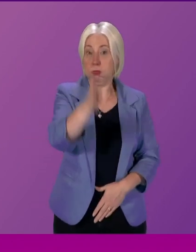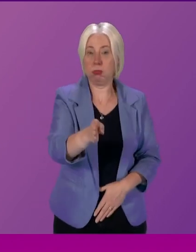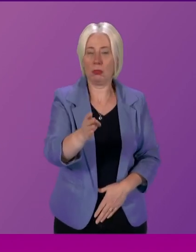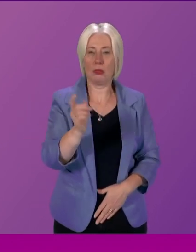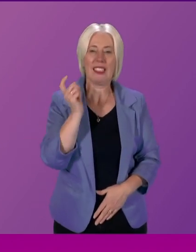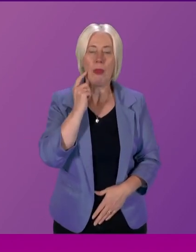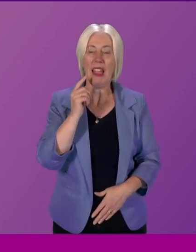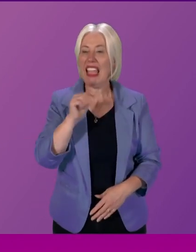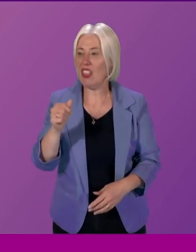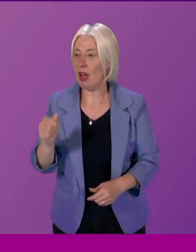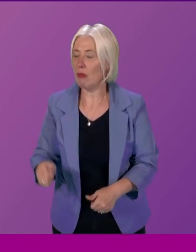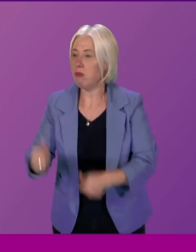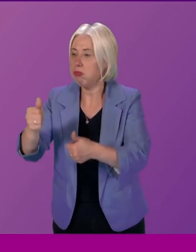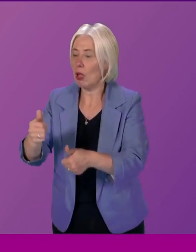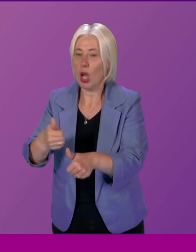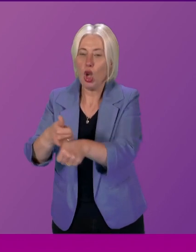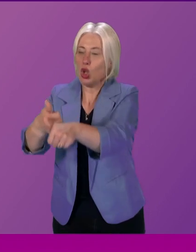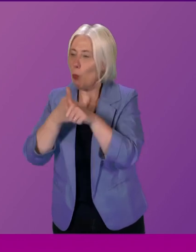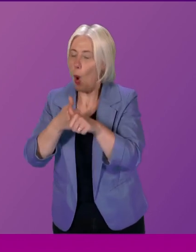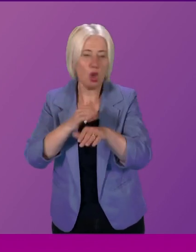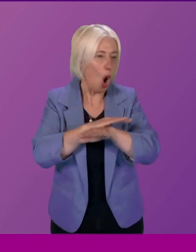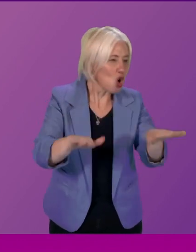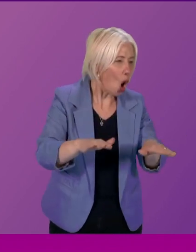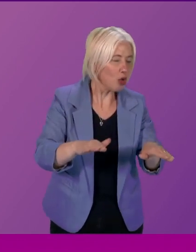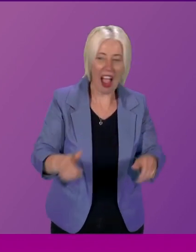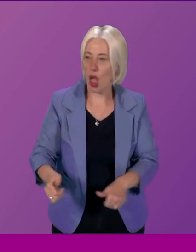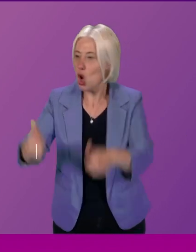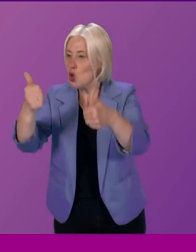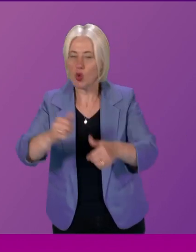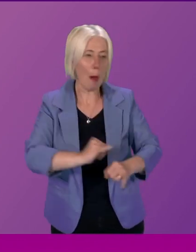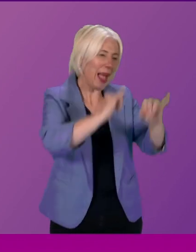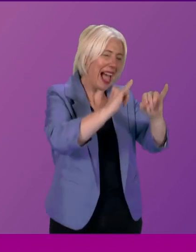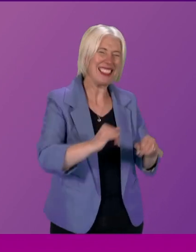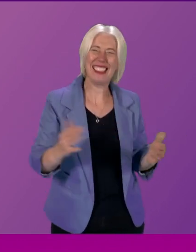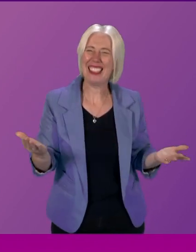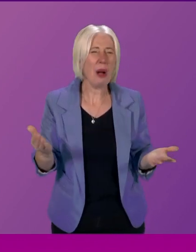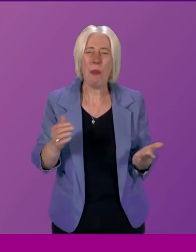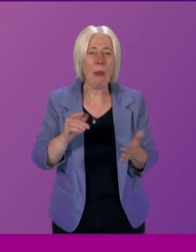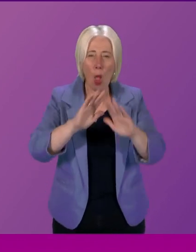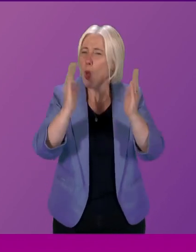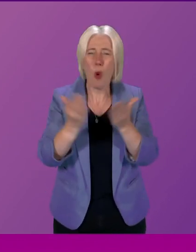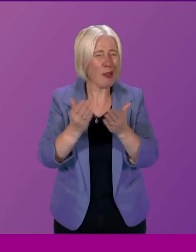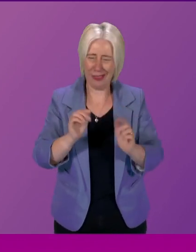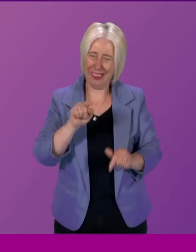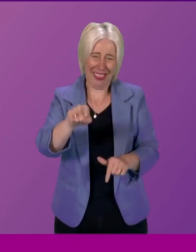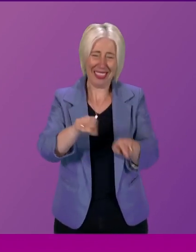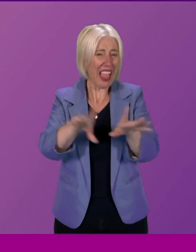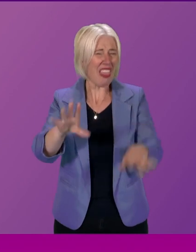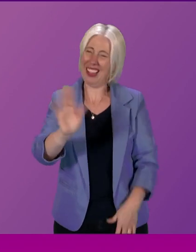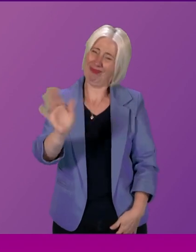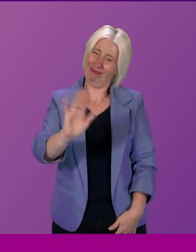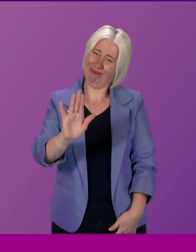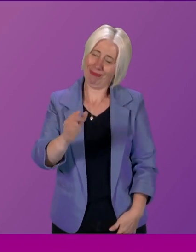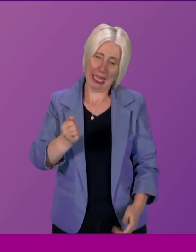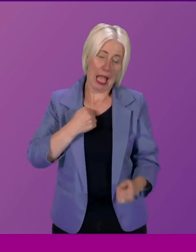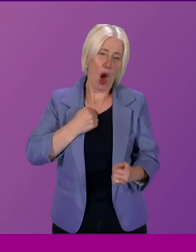us or against us there's goodies or baddies you pick your team but we all know the world's not like that and the complex issues that we're